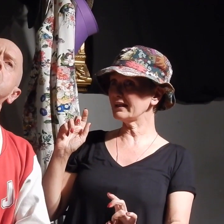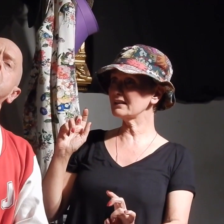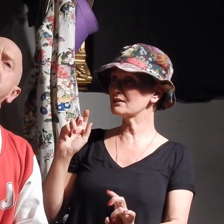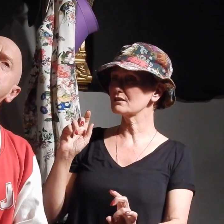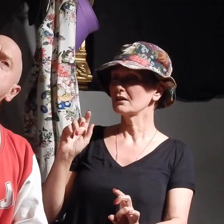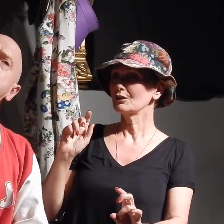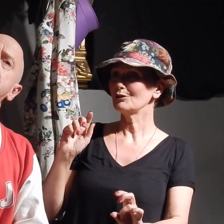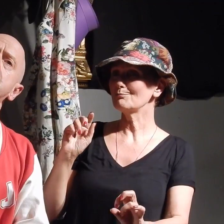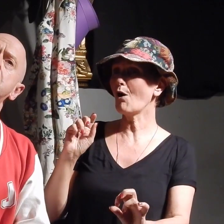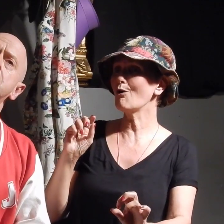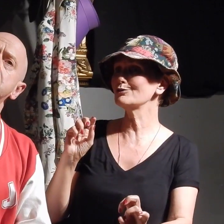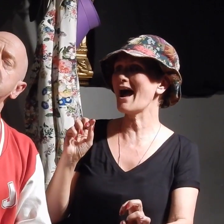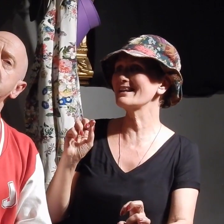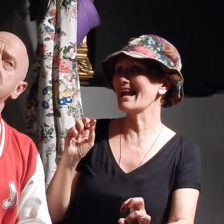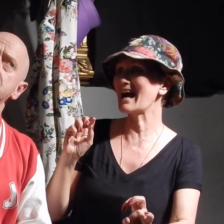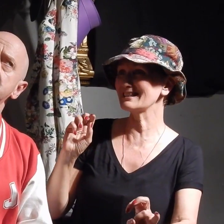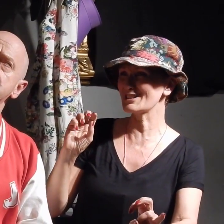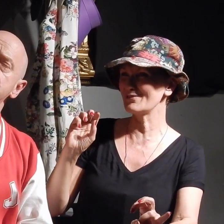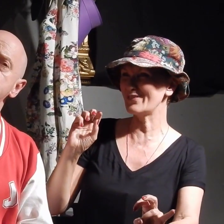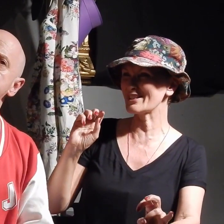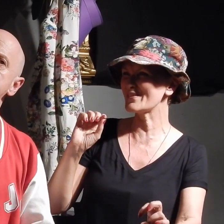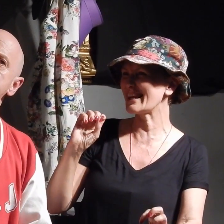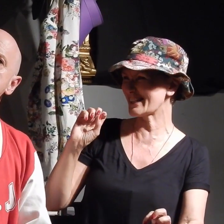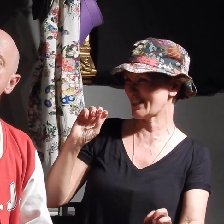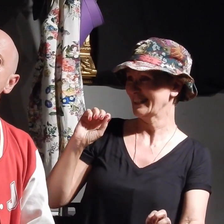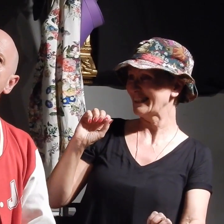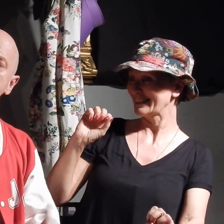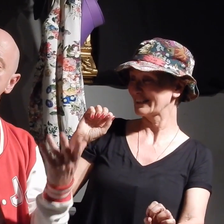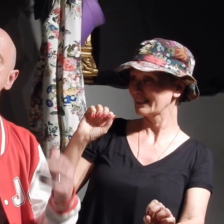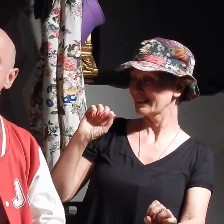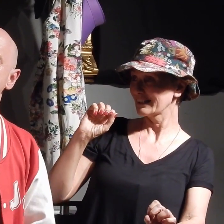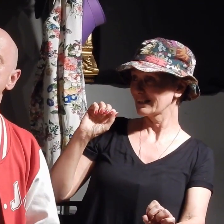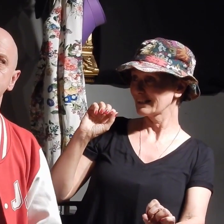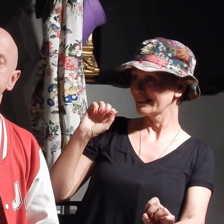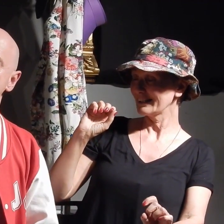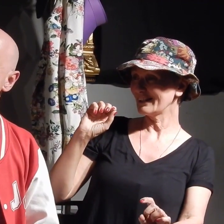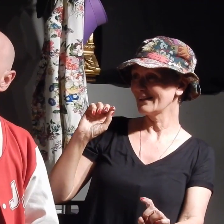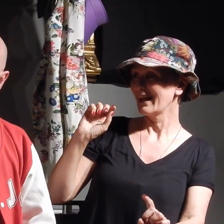But he's bald, manly, handsome, fit and rich. You missed that great blues singer.